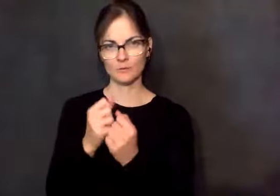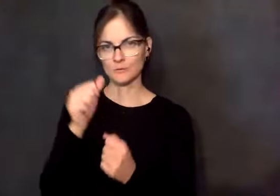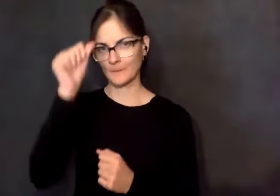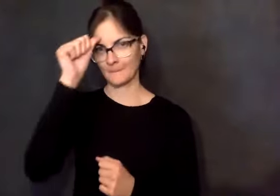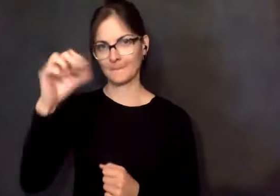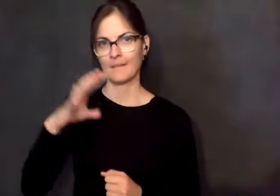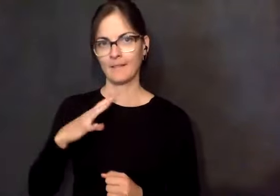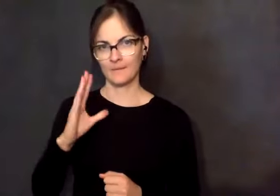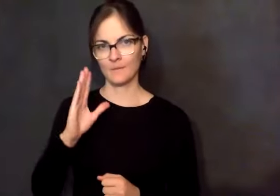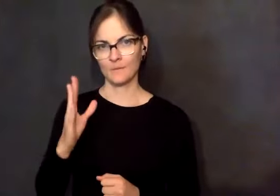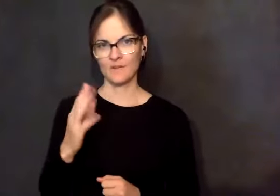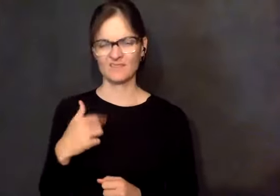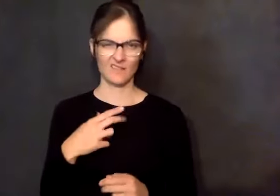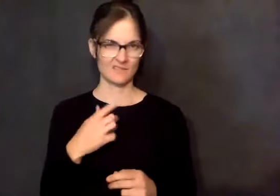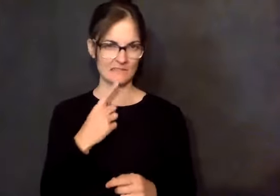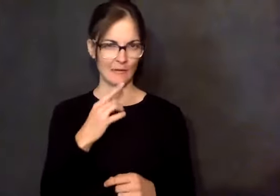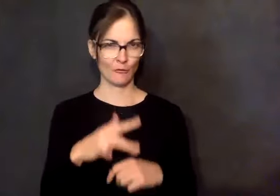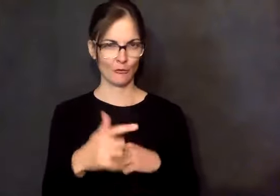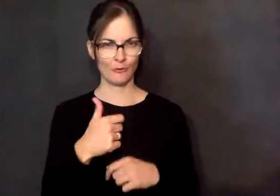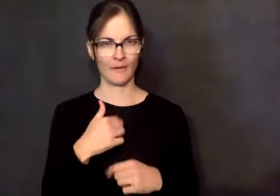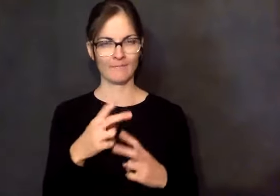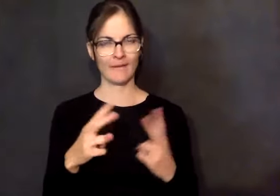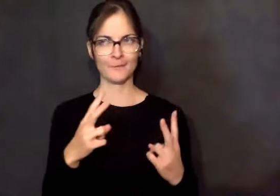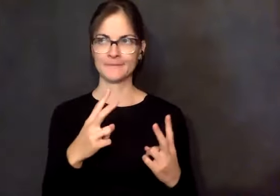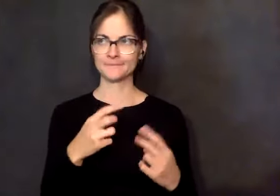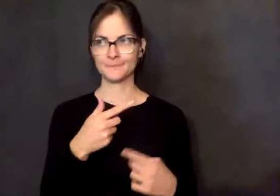initial part of that was just because of how goofy I can be with women.